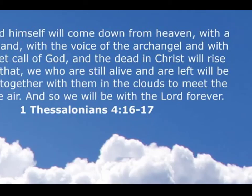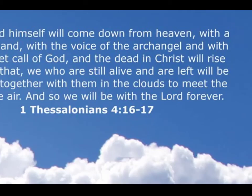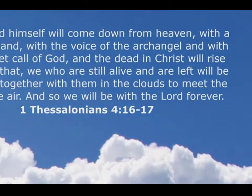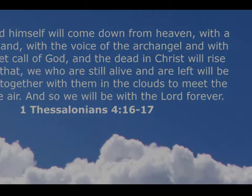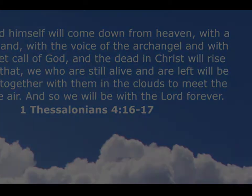From life's first cry to final breath Thank